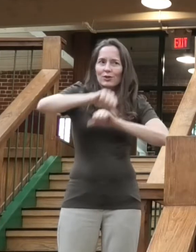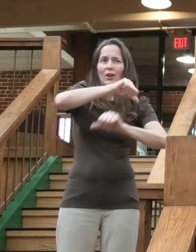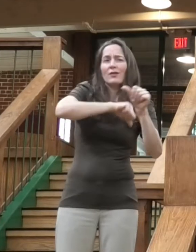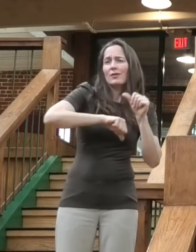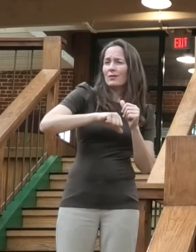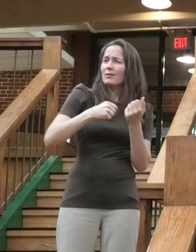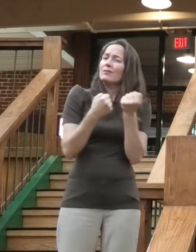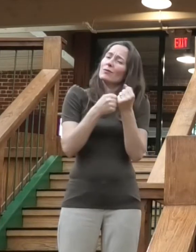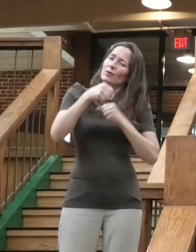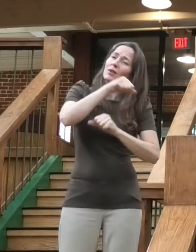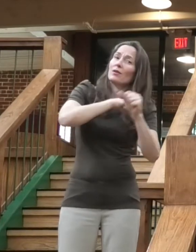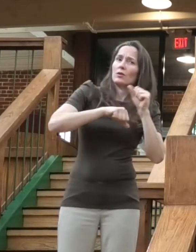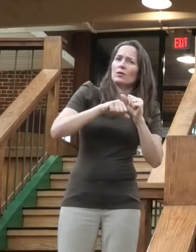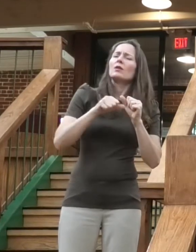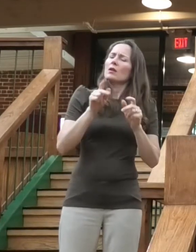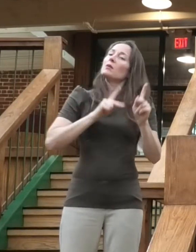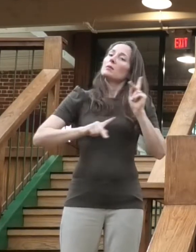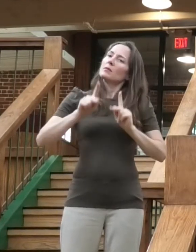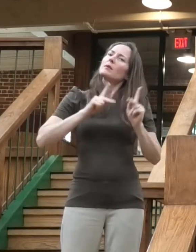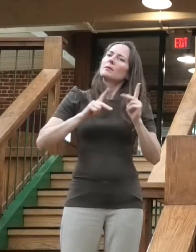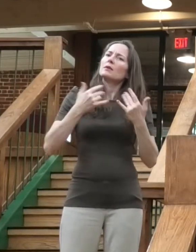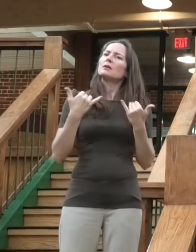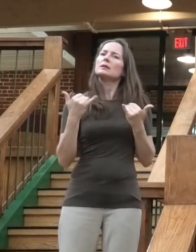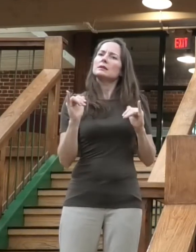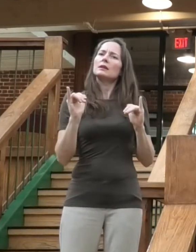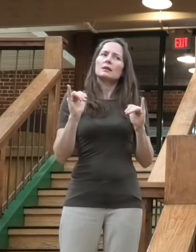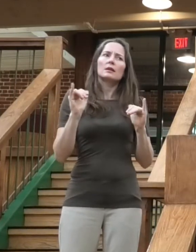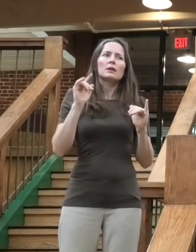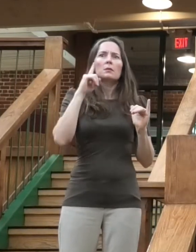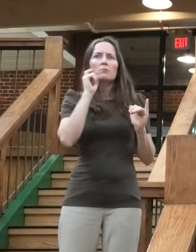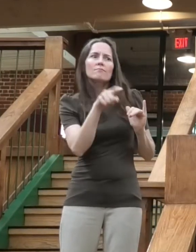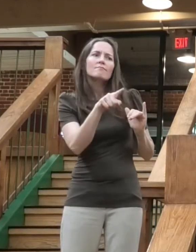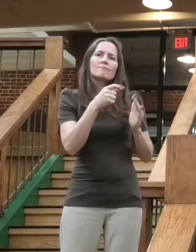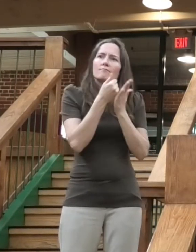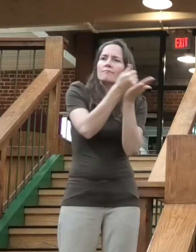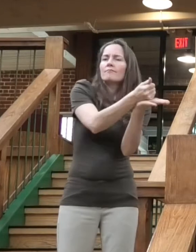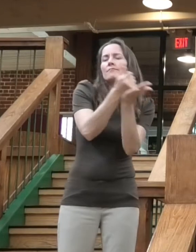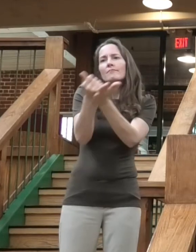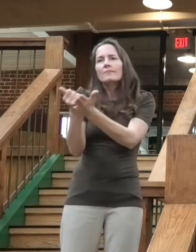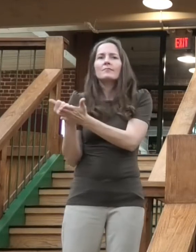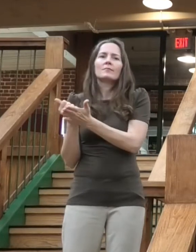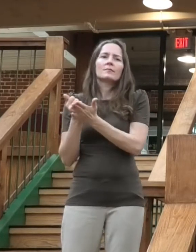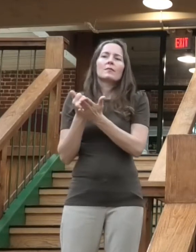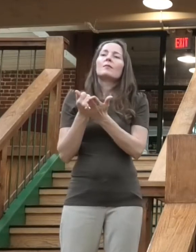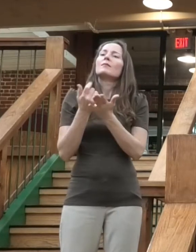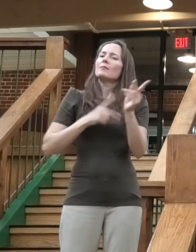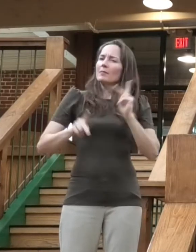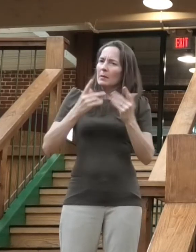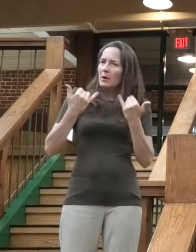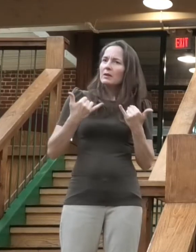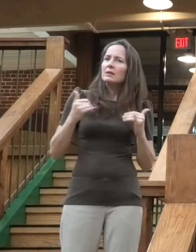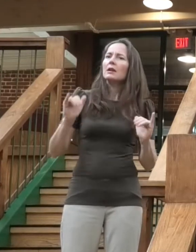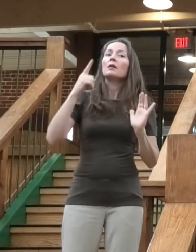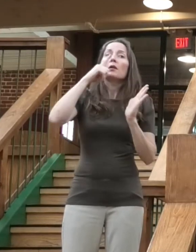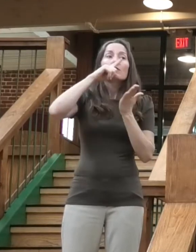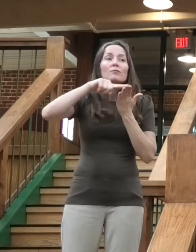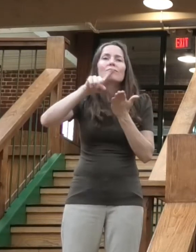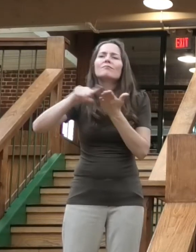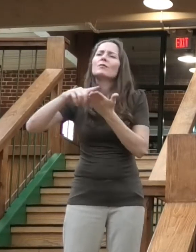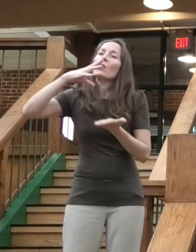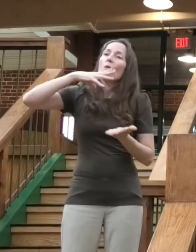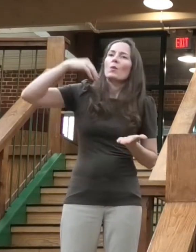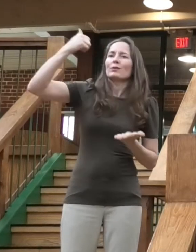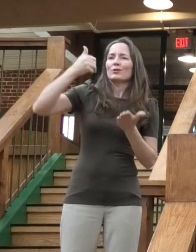looking out for one another, still looking out for their older neighbors and their vulnerable